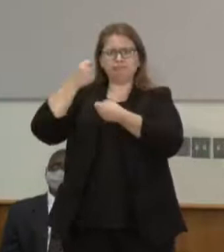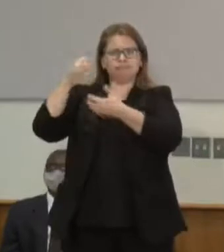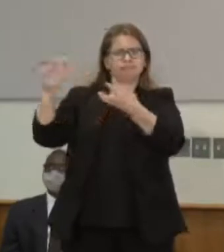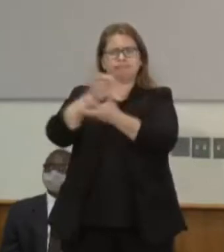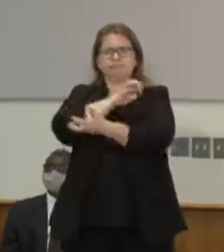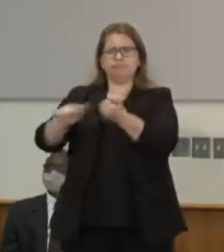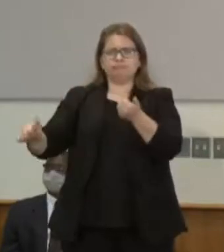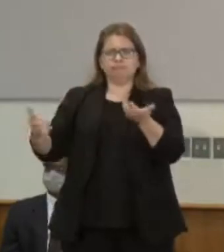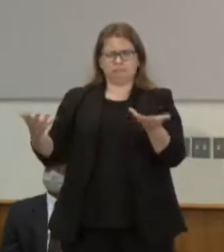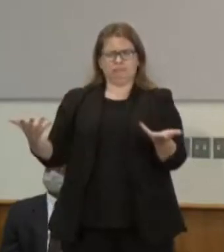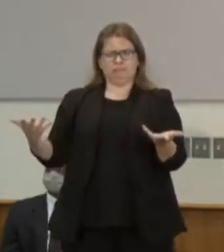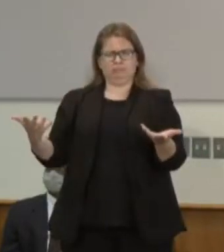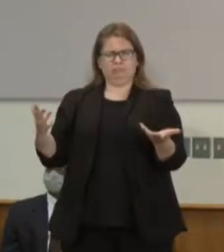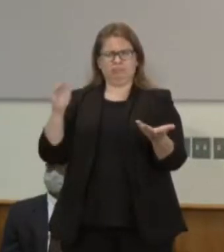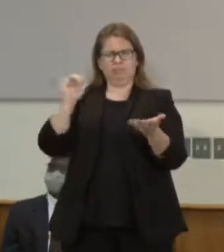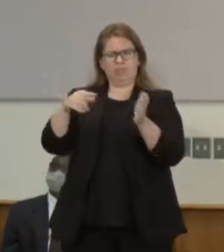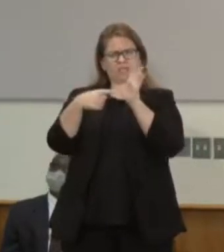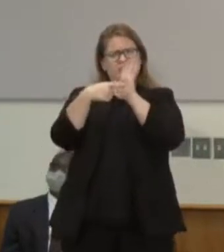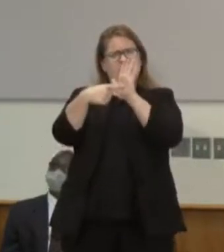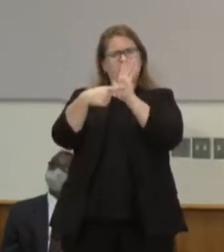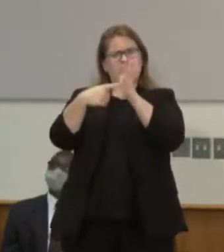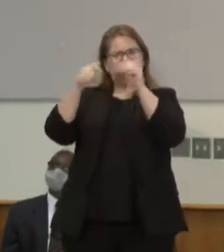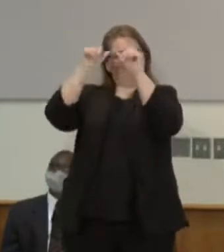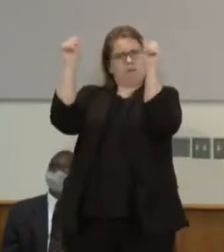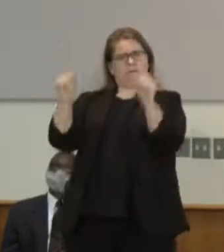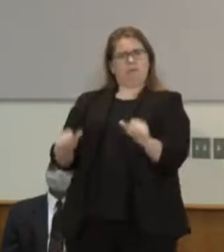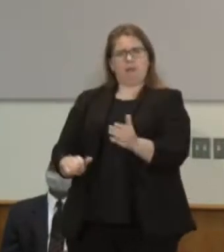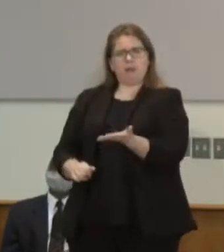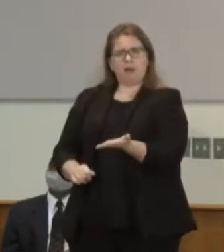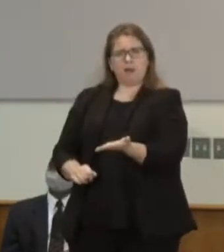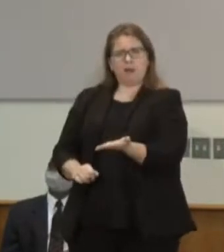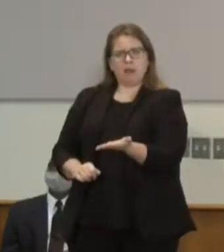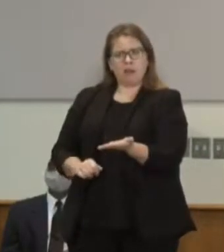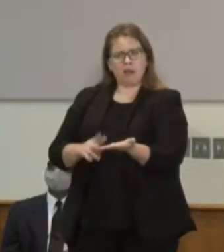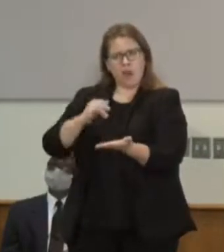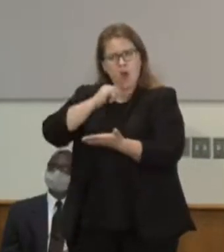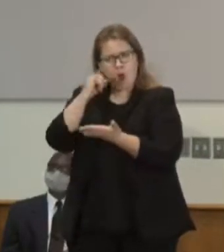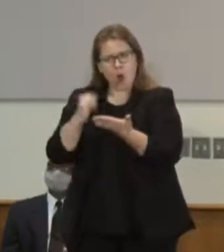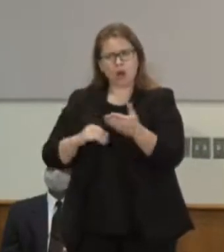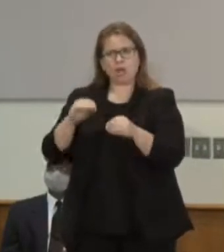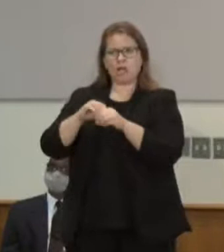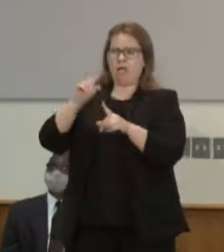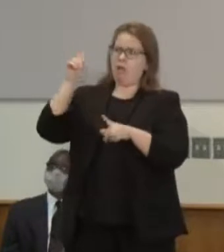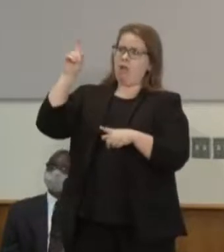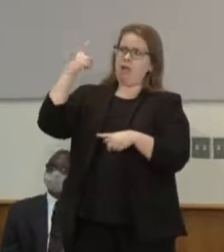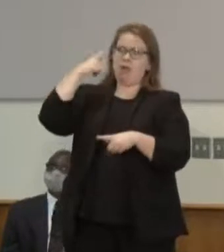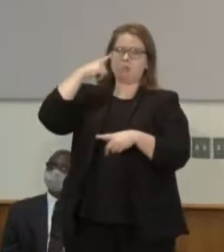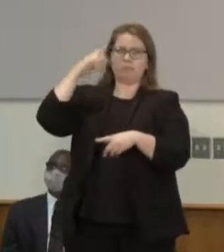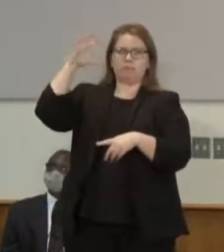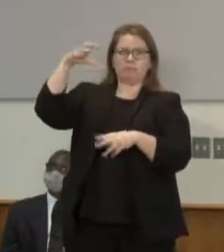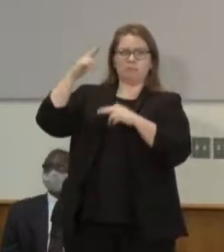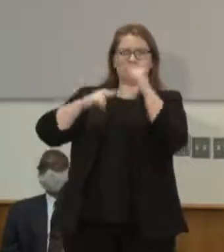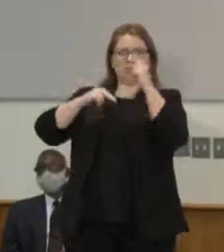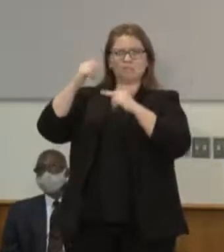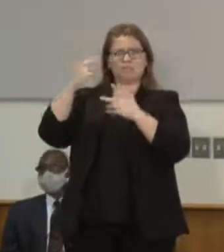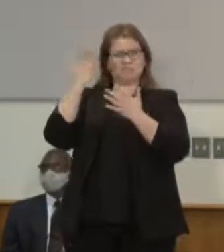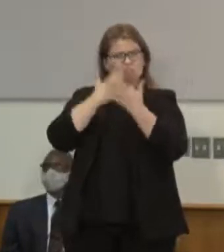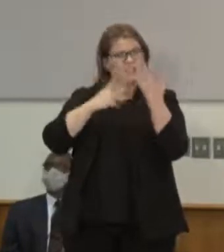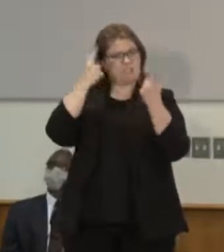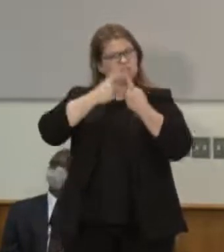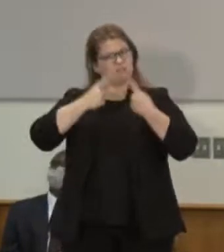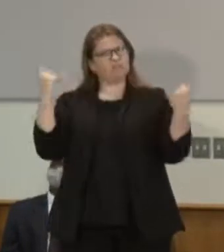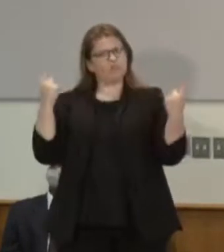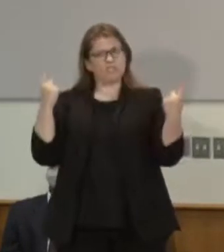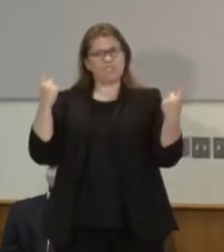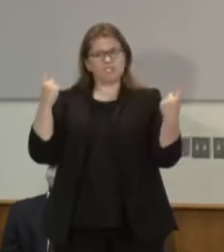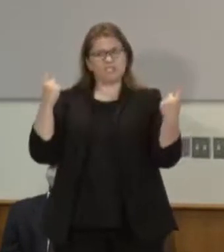very potentially volatile special session about to start there's a lot of artwork and things in the capitol that maybe people don't agree with and now people have